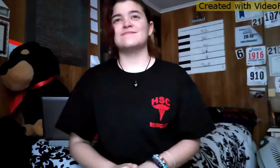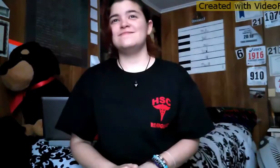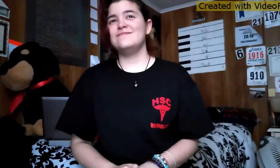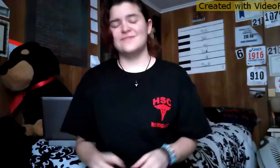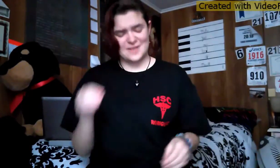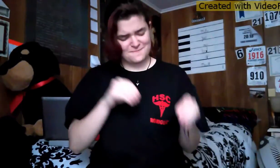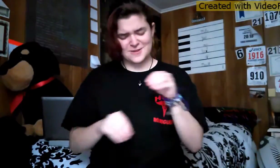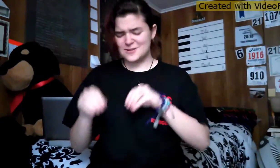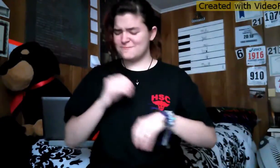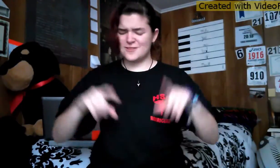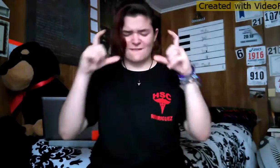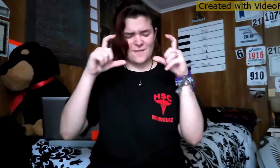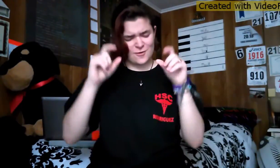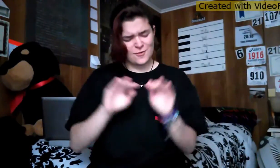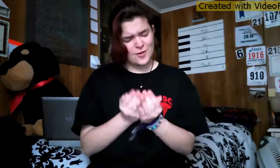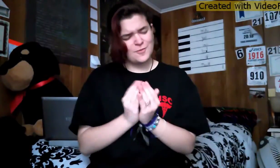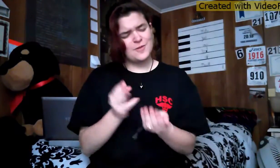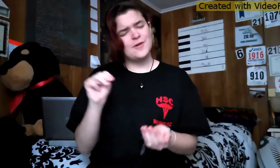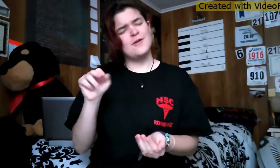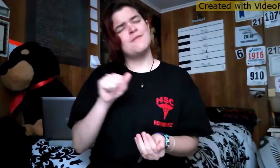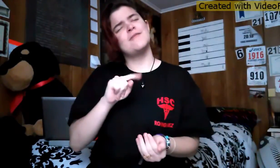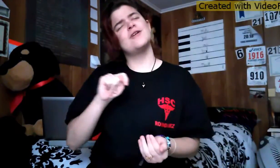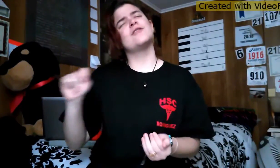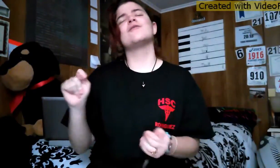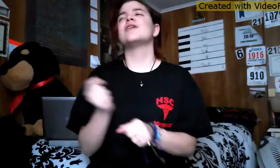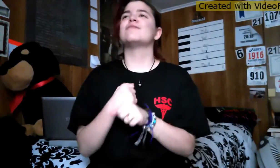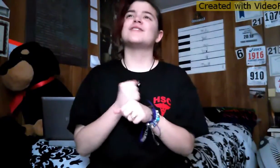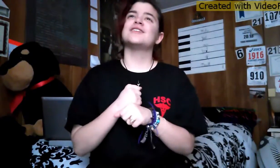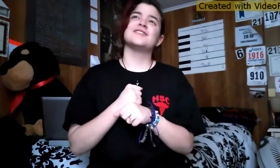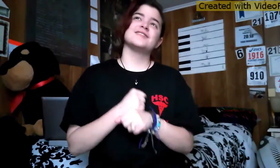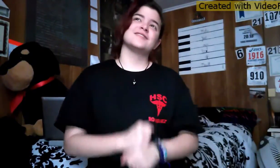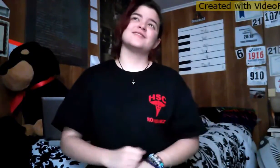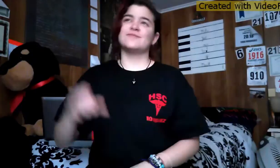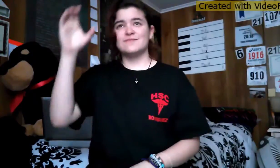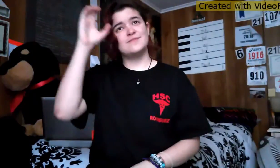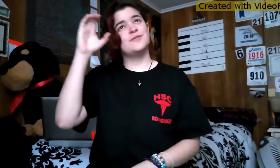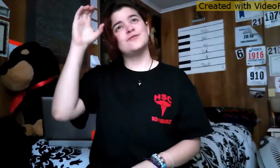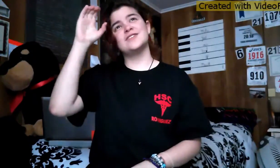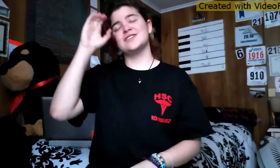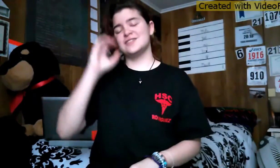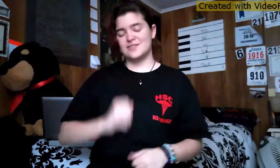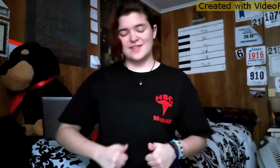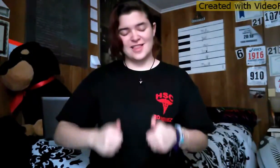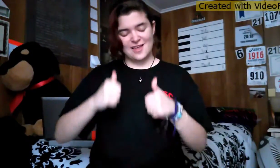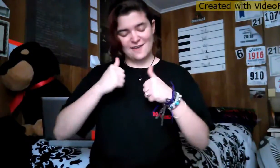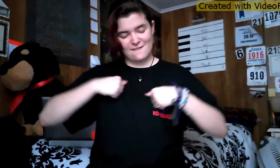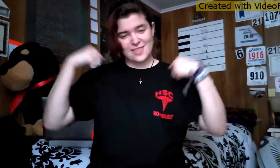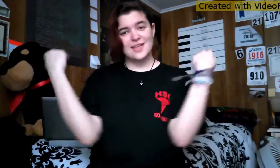Packed up the photo album Matthew had made Memories of a life that's been